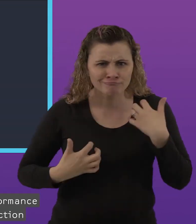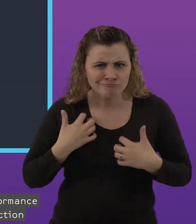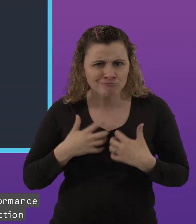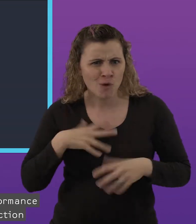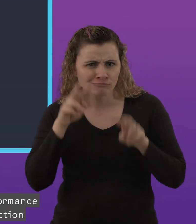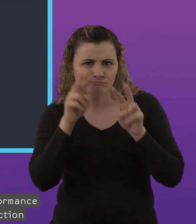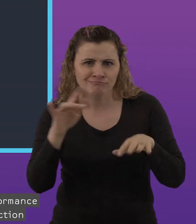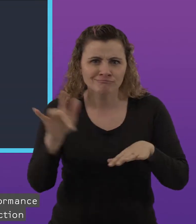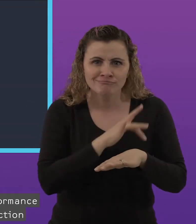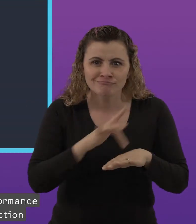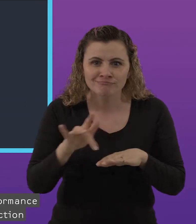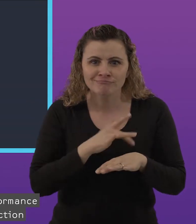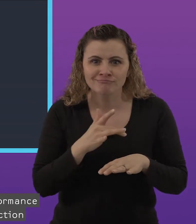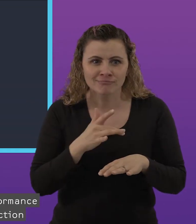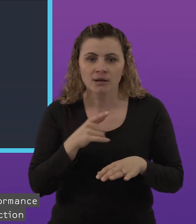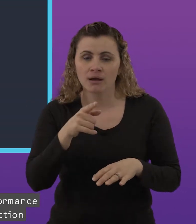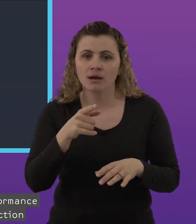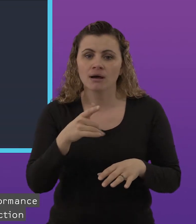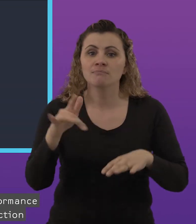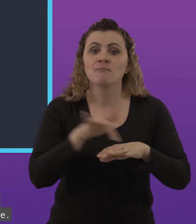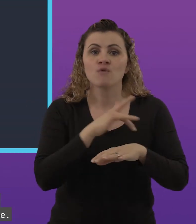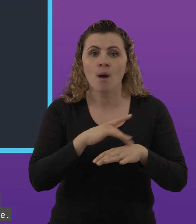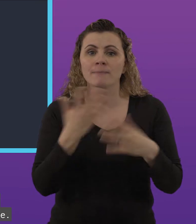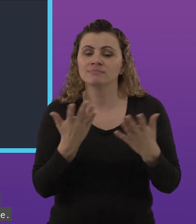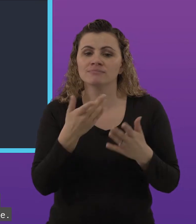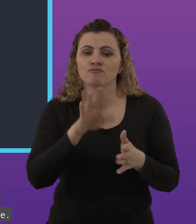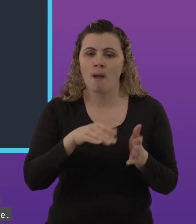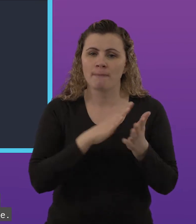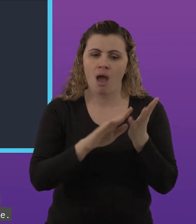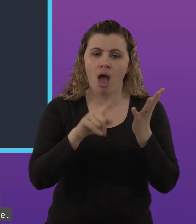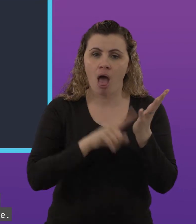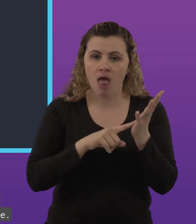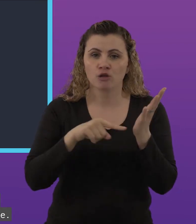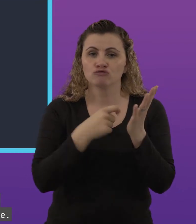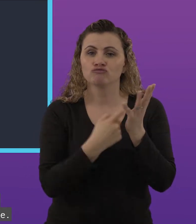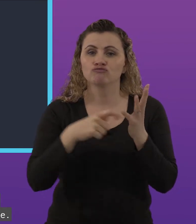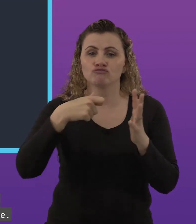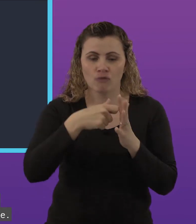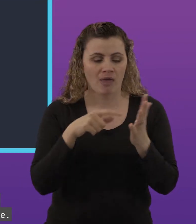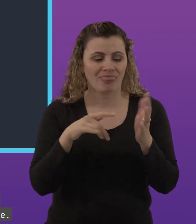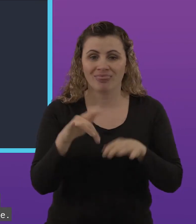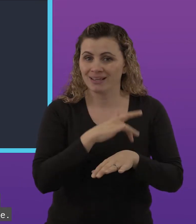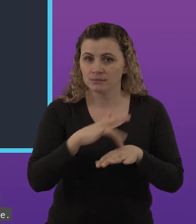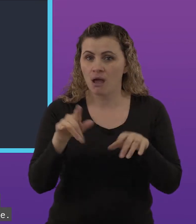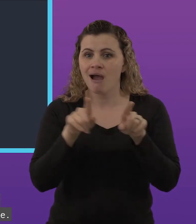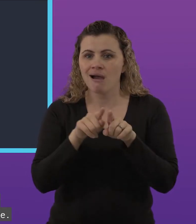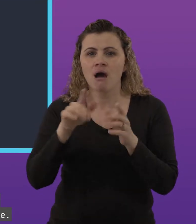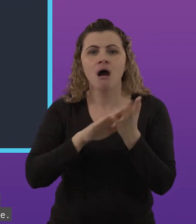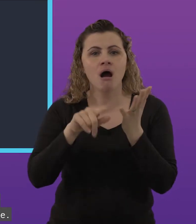Catch an accessible performance of this gripping production on the 20th of May at 2pm at Hull Truck Theatre.